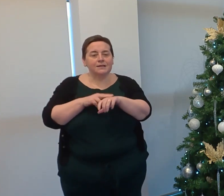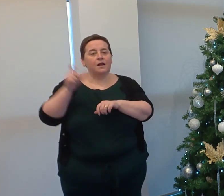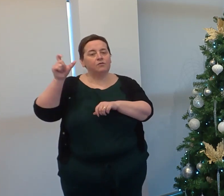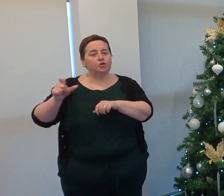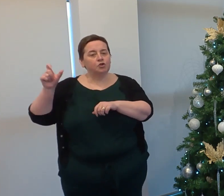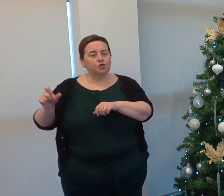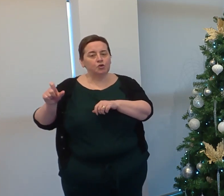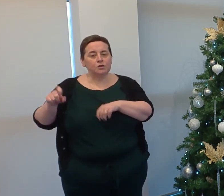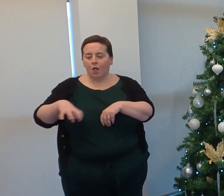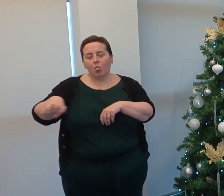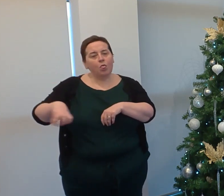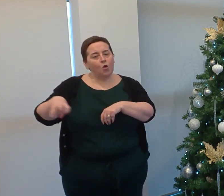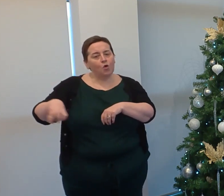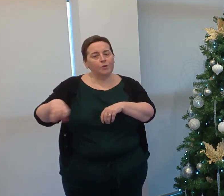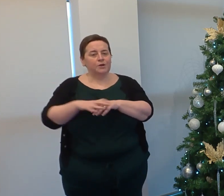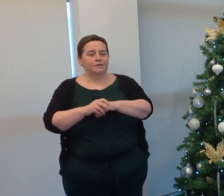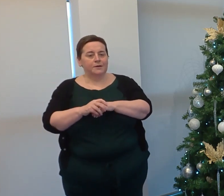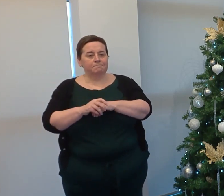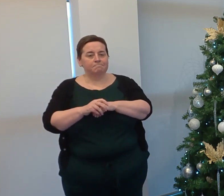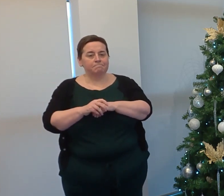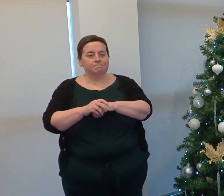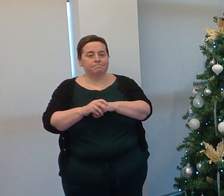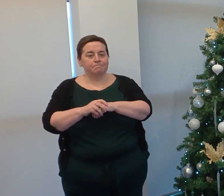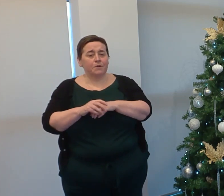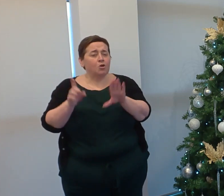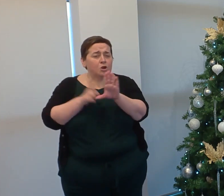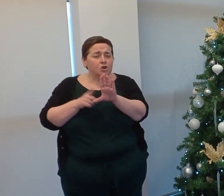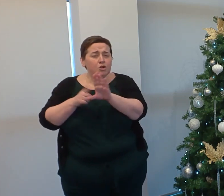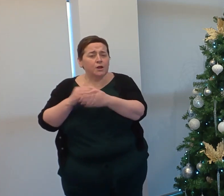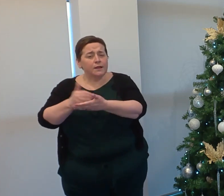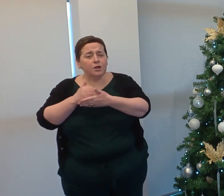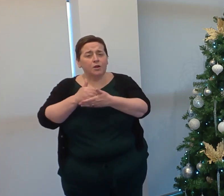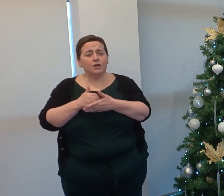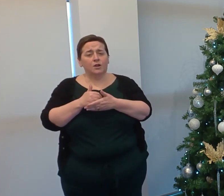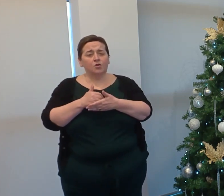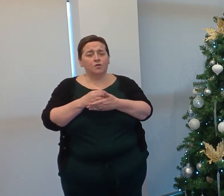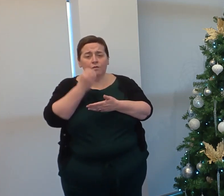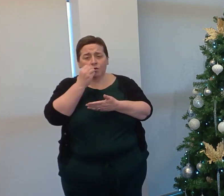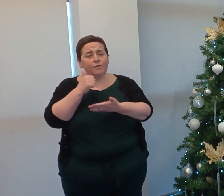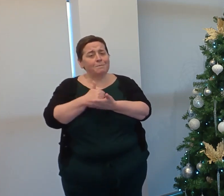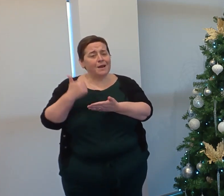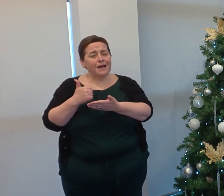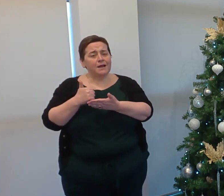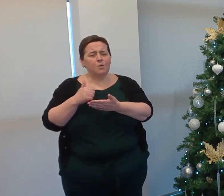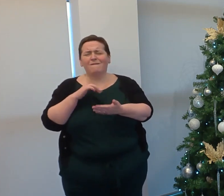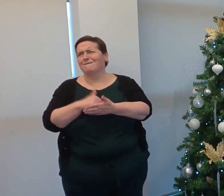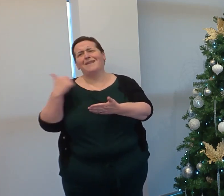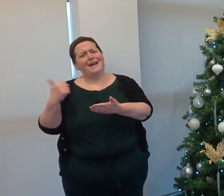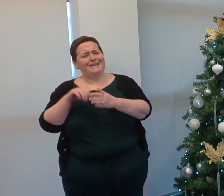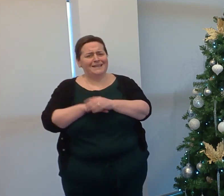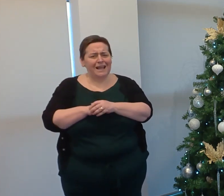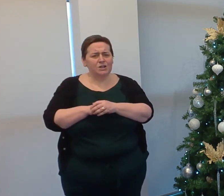staff, our students and the local community. Our annual collection for the local food bank was tremendous